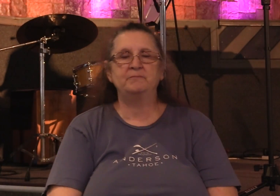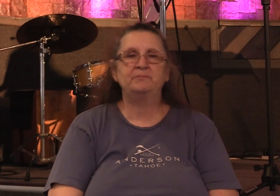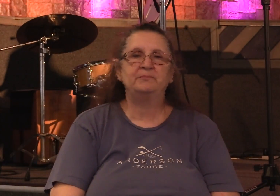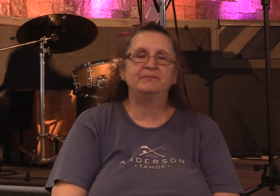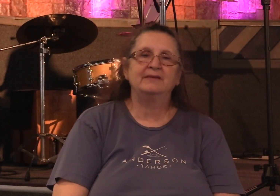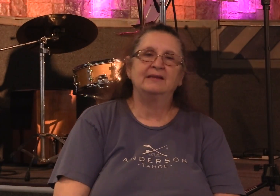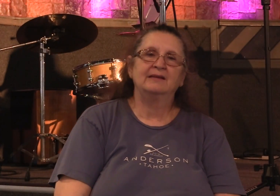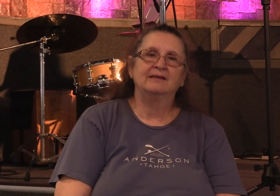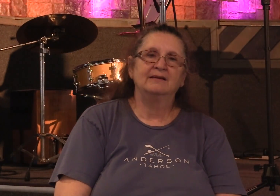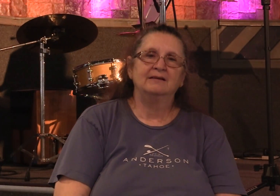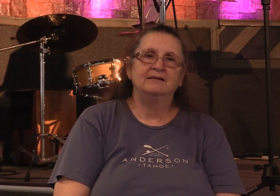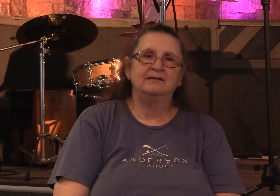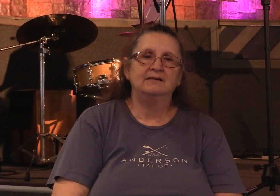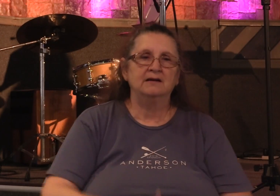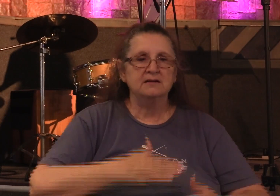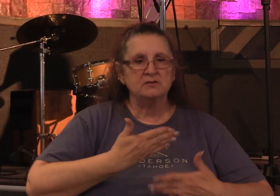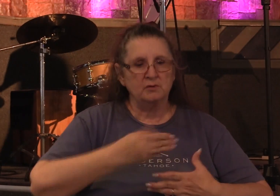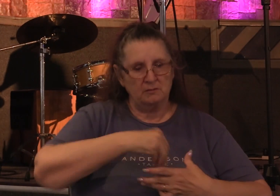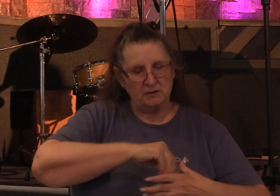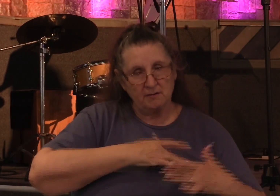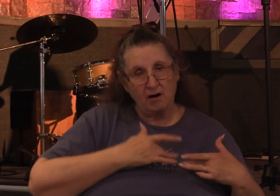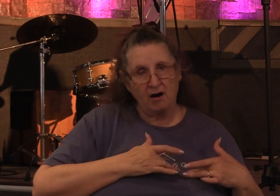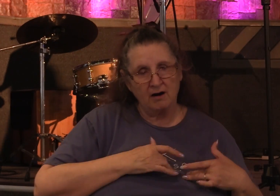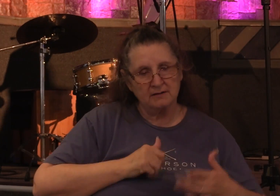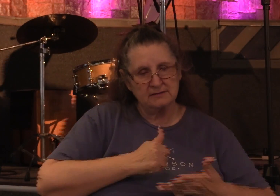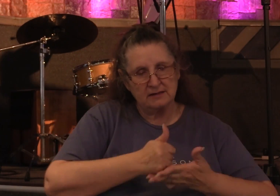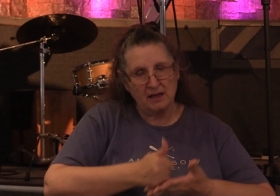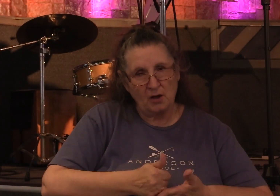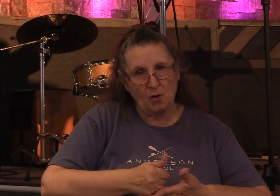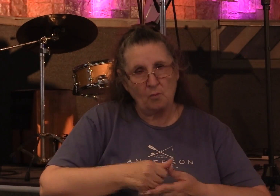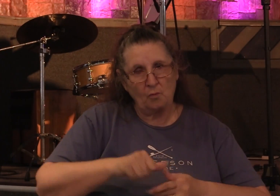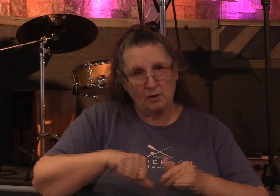Is there a willingness in our hearts to help one another in the body of Christ?